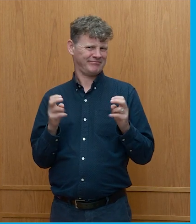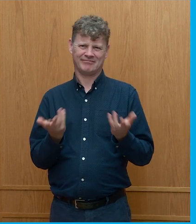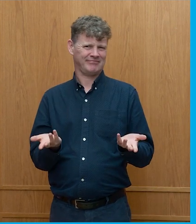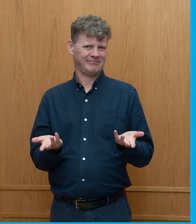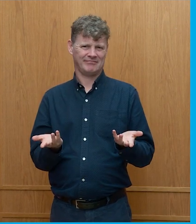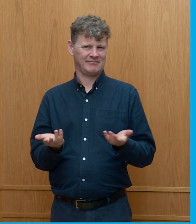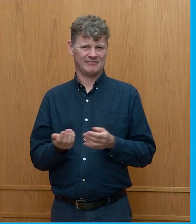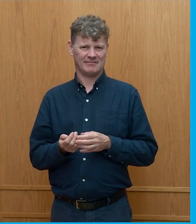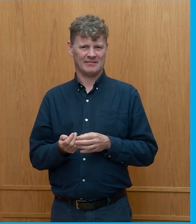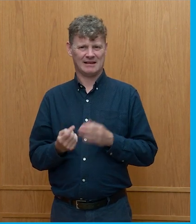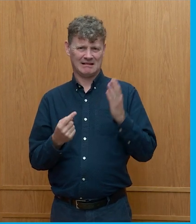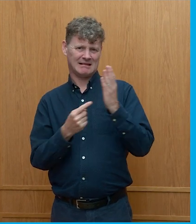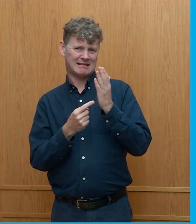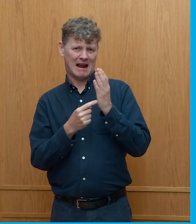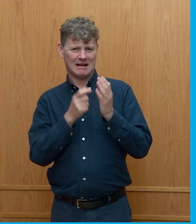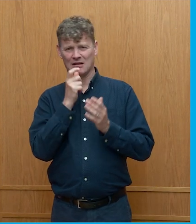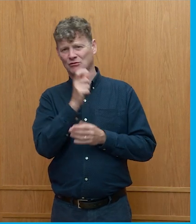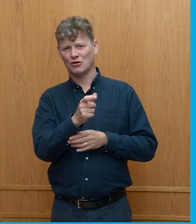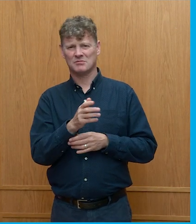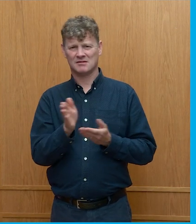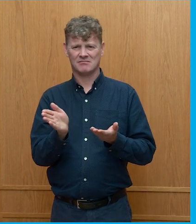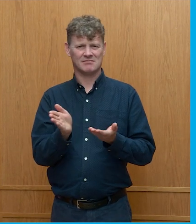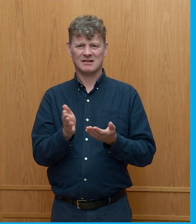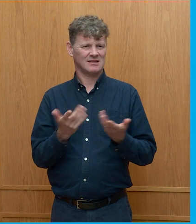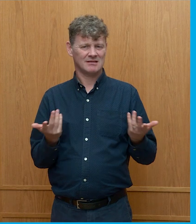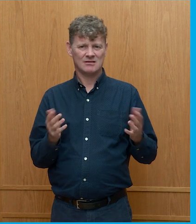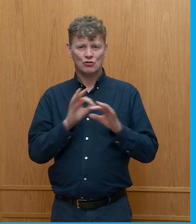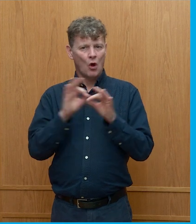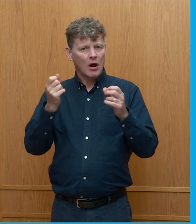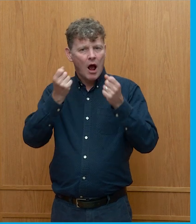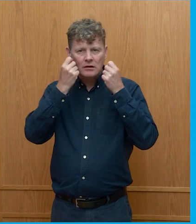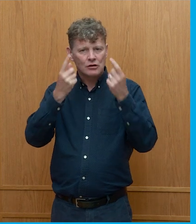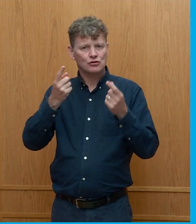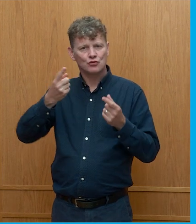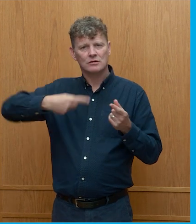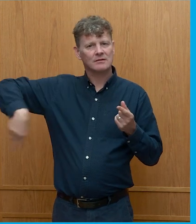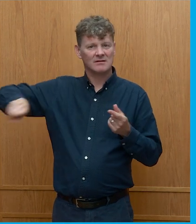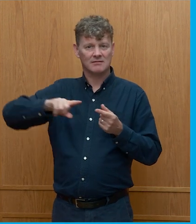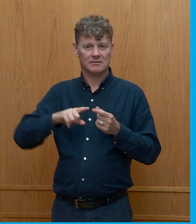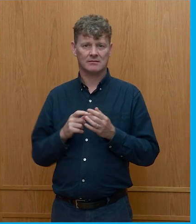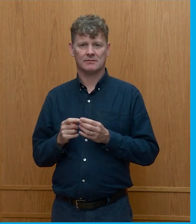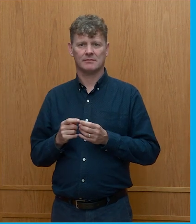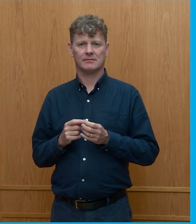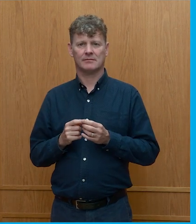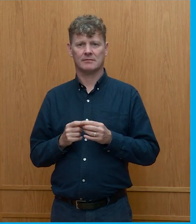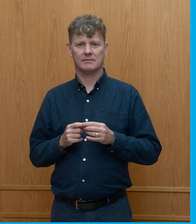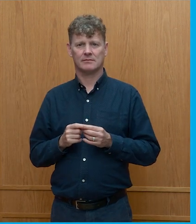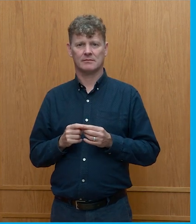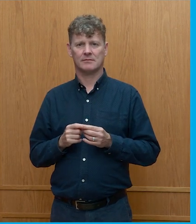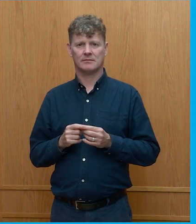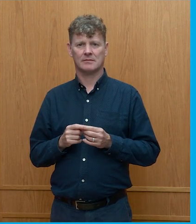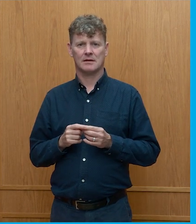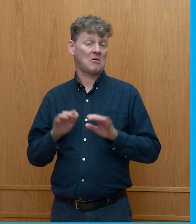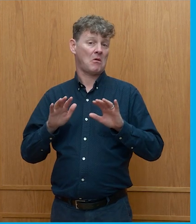technical terms like that are just not understood by anybody unless they're an electronics